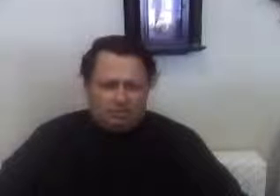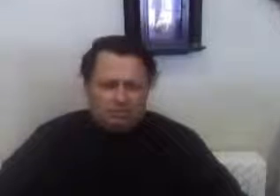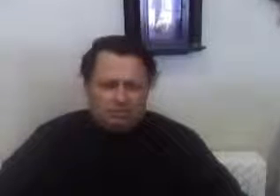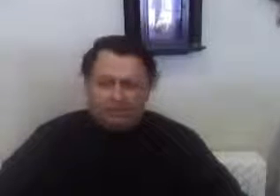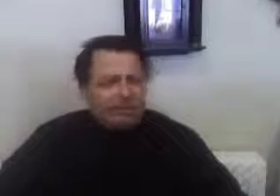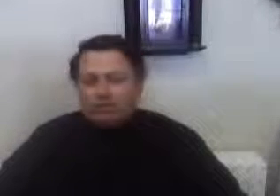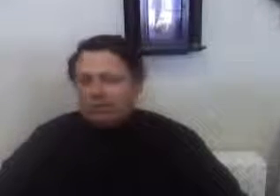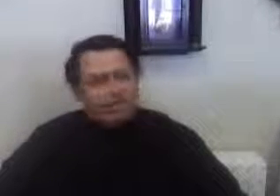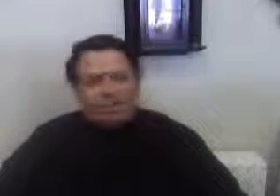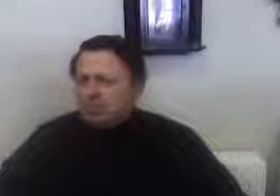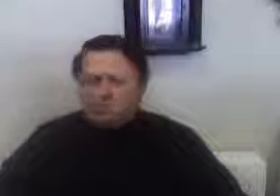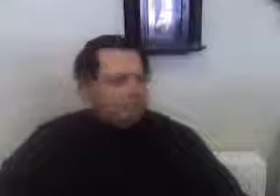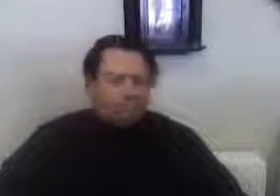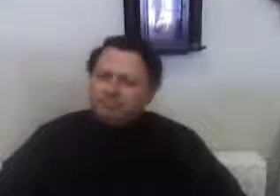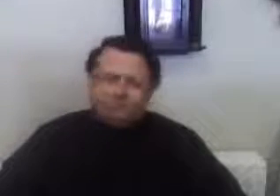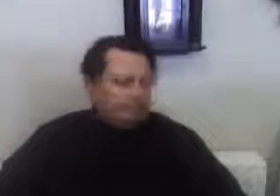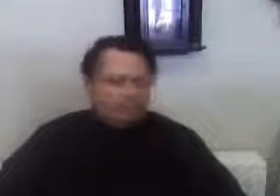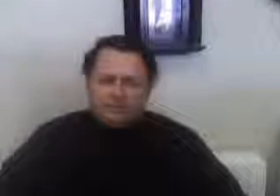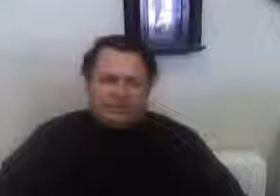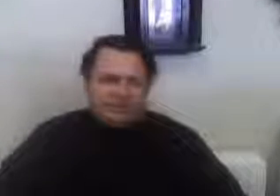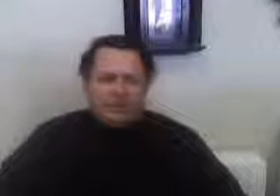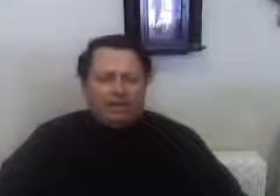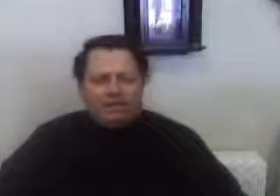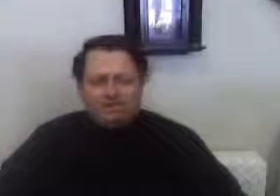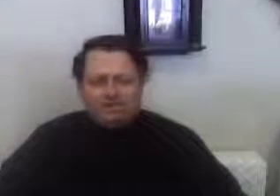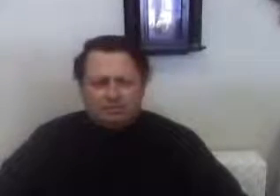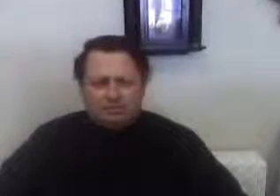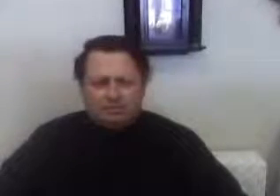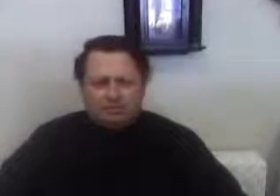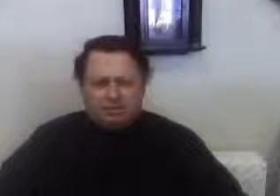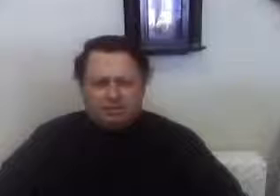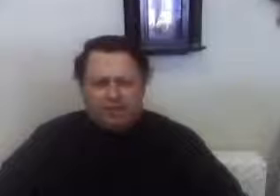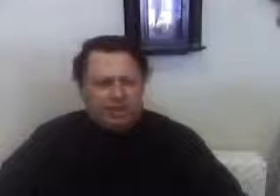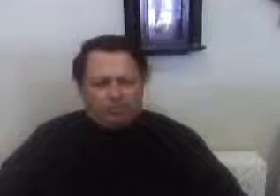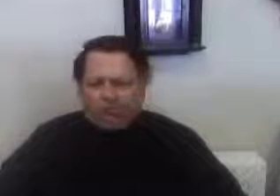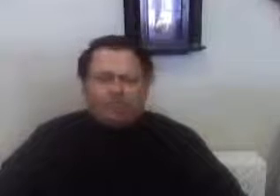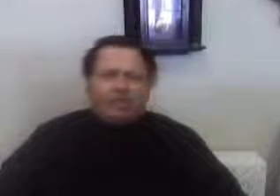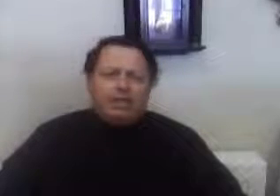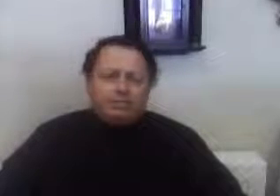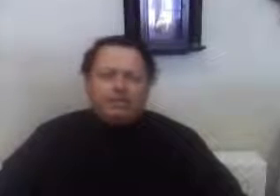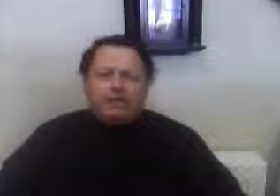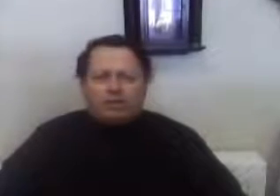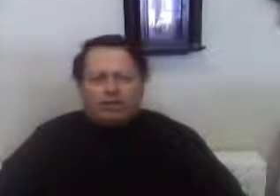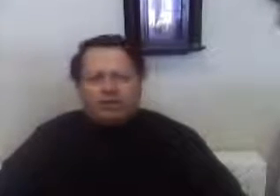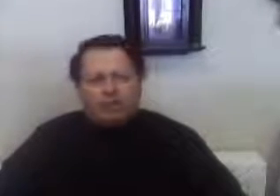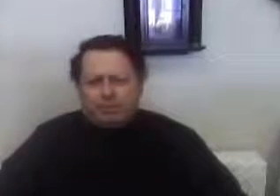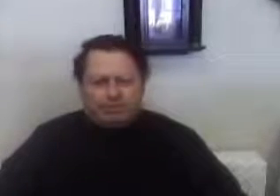But if I don't raise that money, I get nothing. And a write-in isn't going to do it, people.